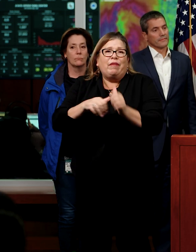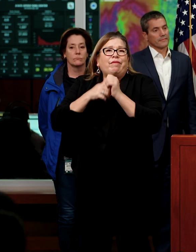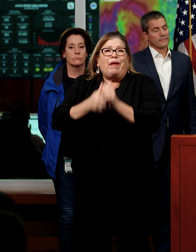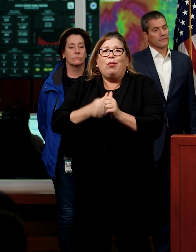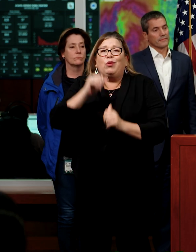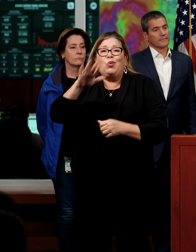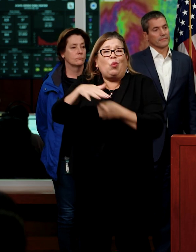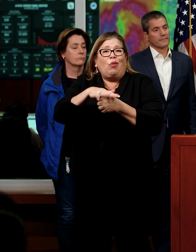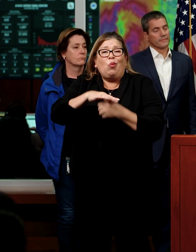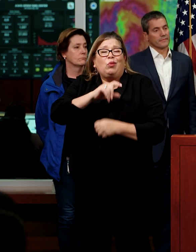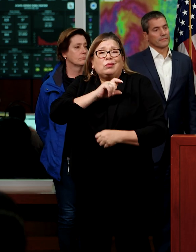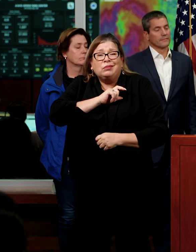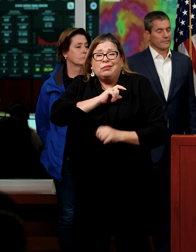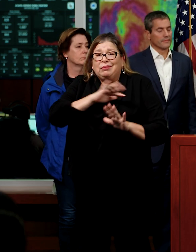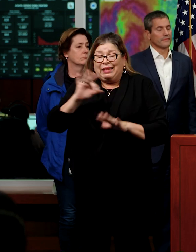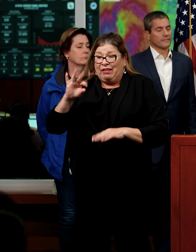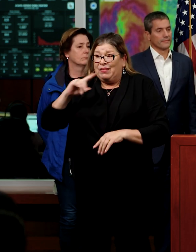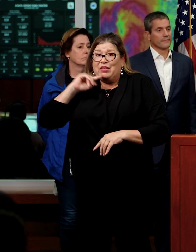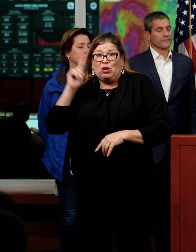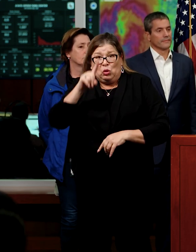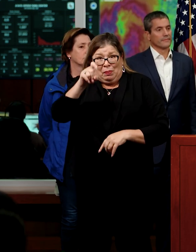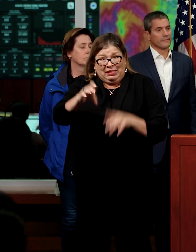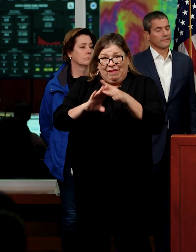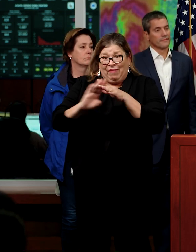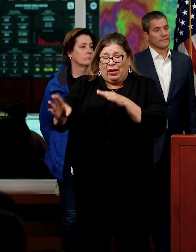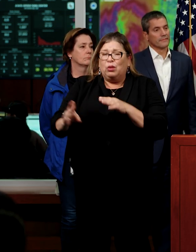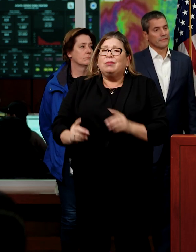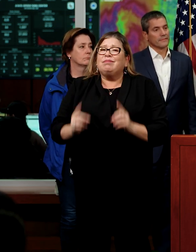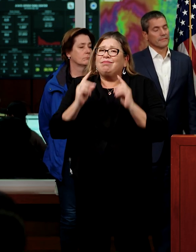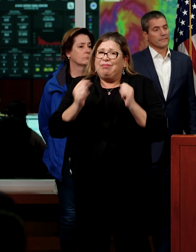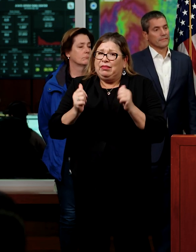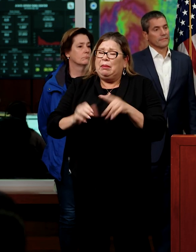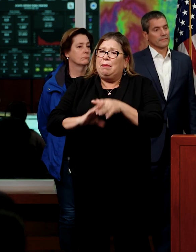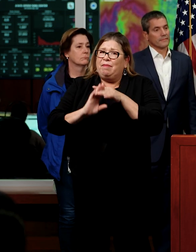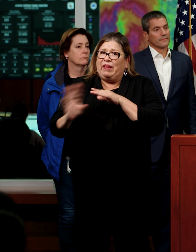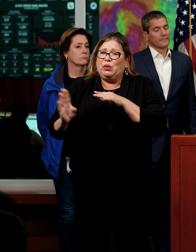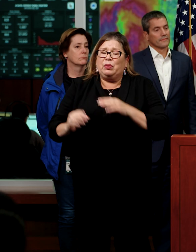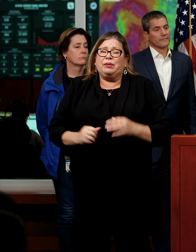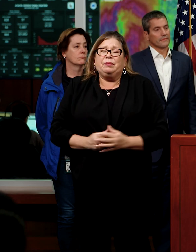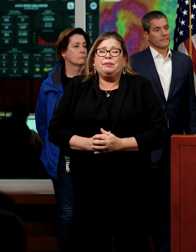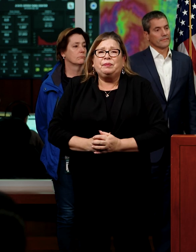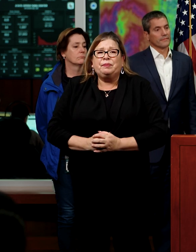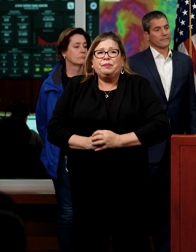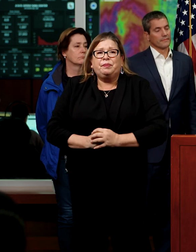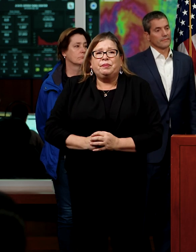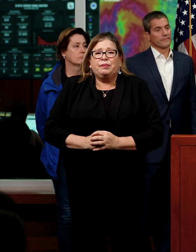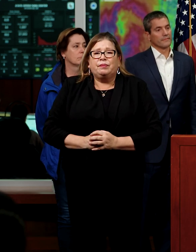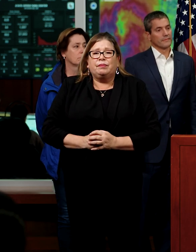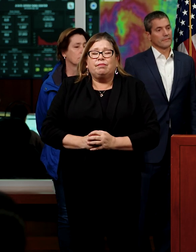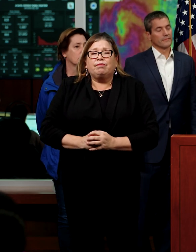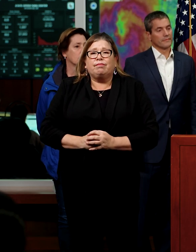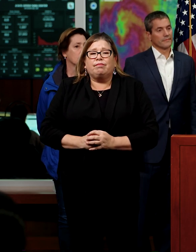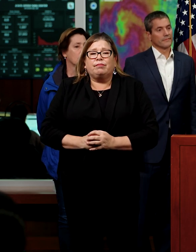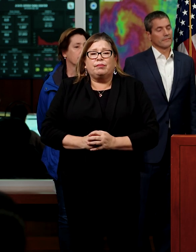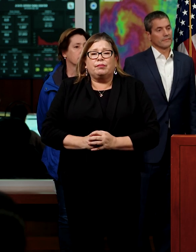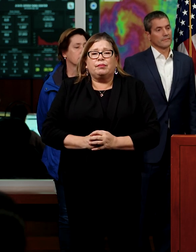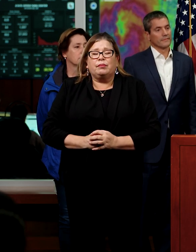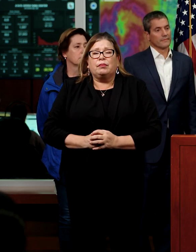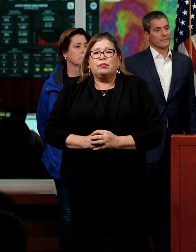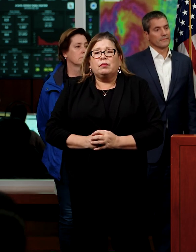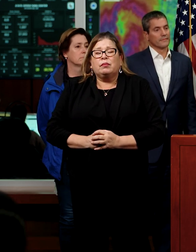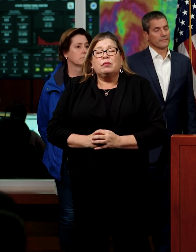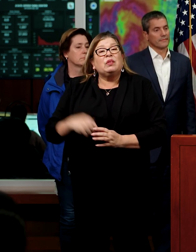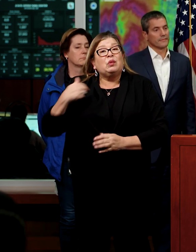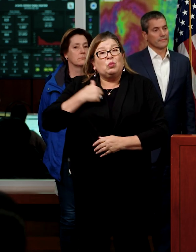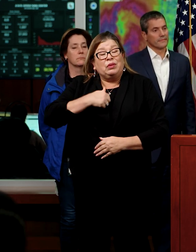If you are told to evacuate, please do so immediately. We'll continue to provide